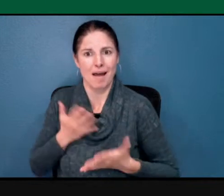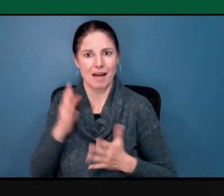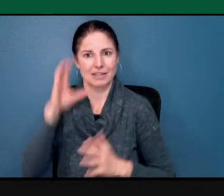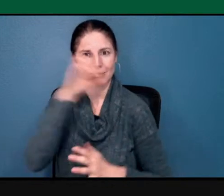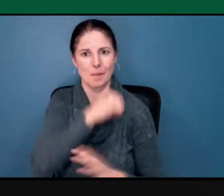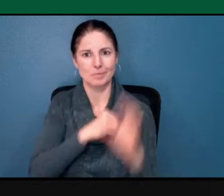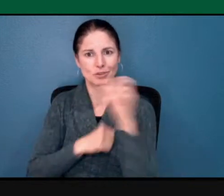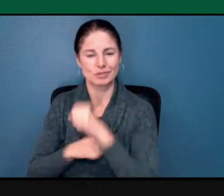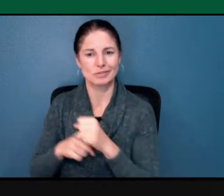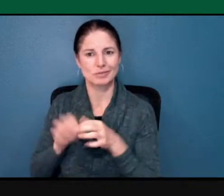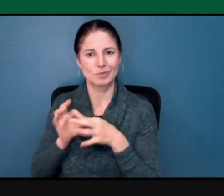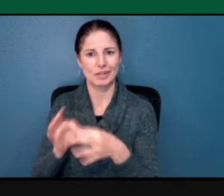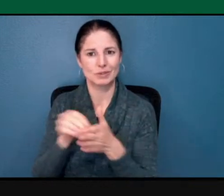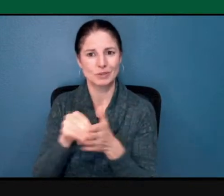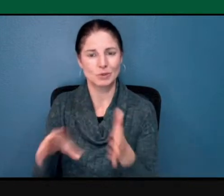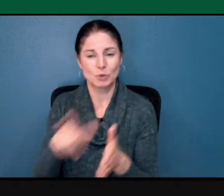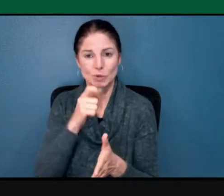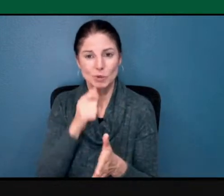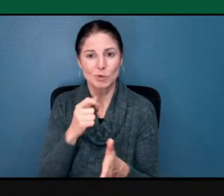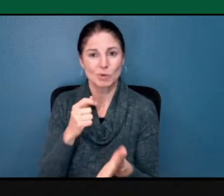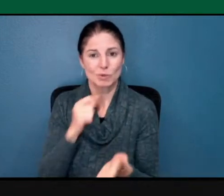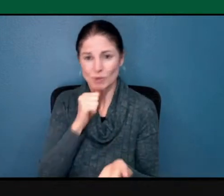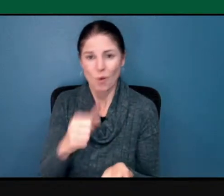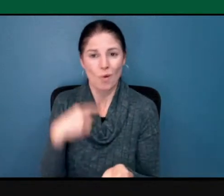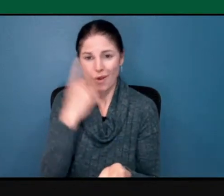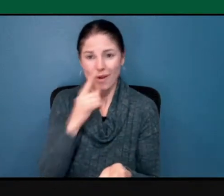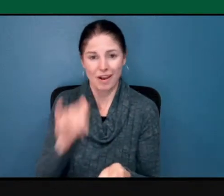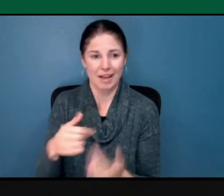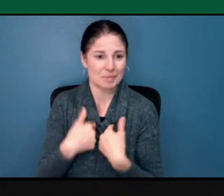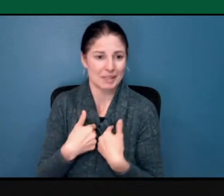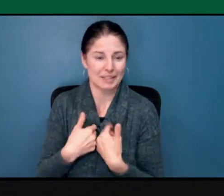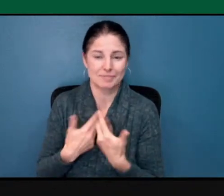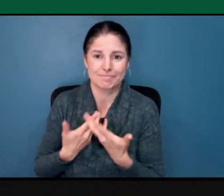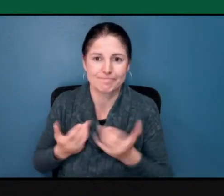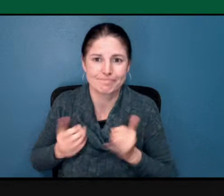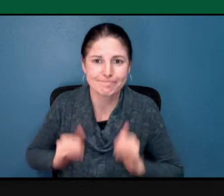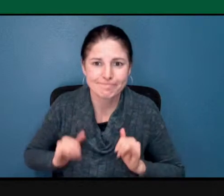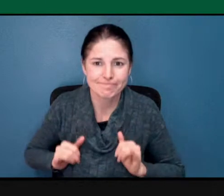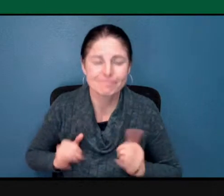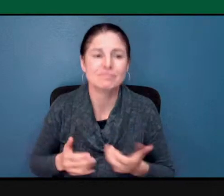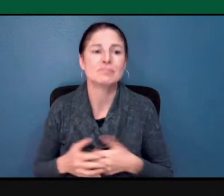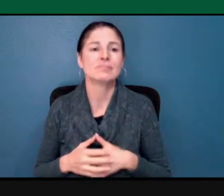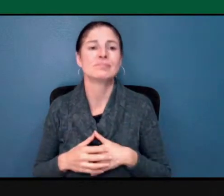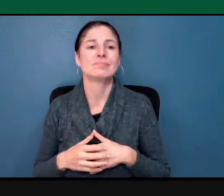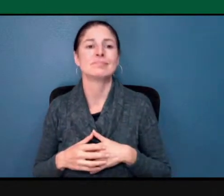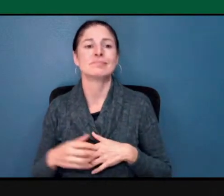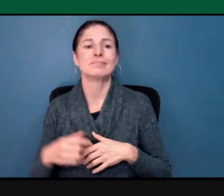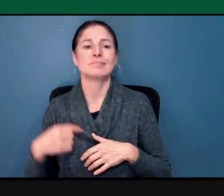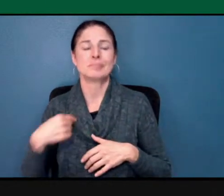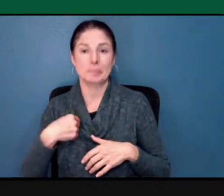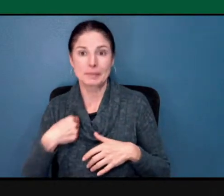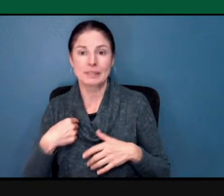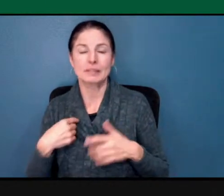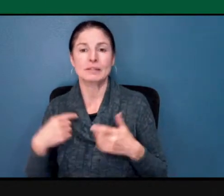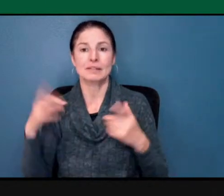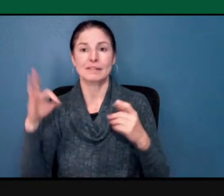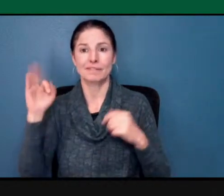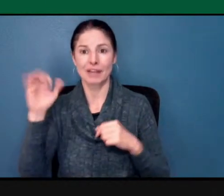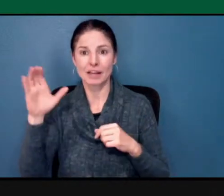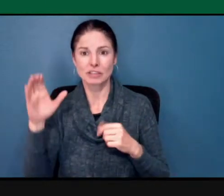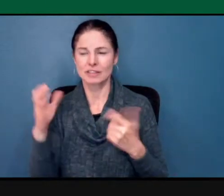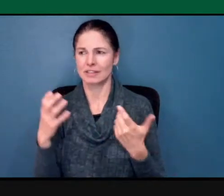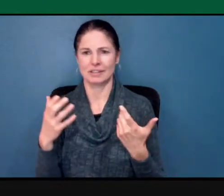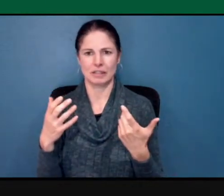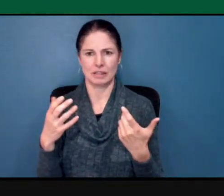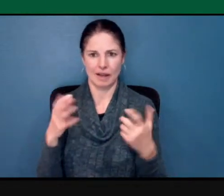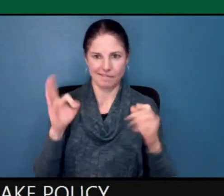who even look like me. And I think that as a faculty person, we make policy decisions every day. We